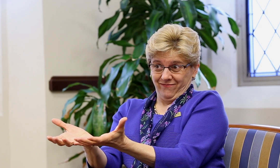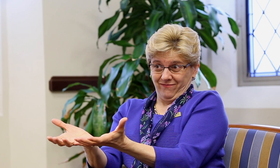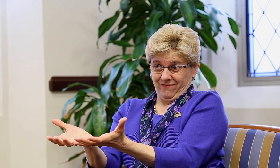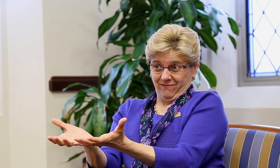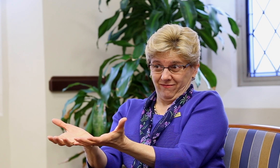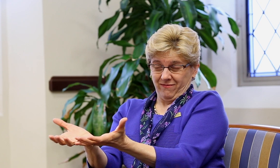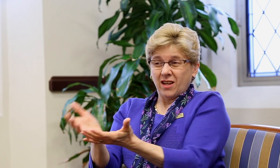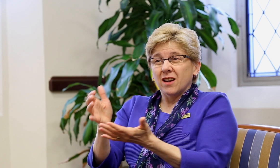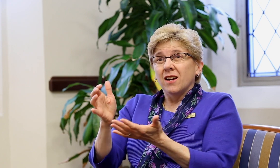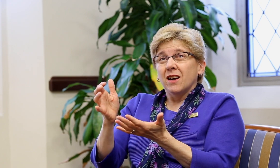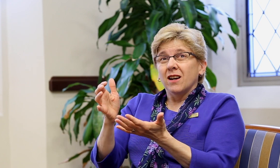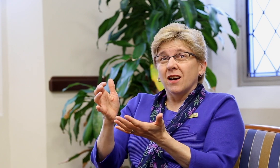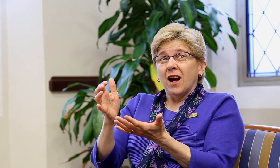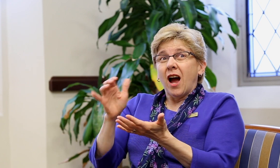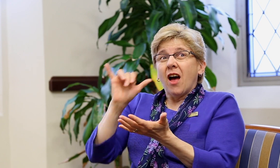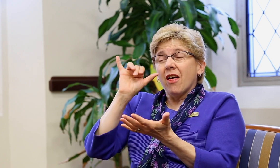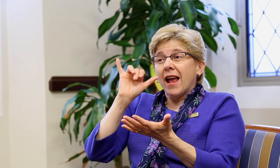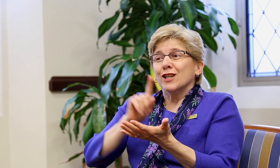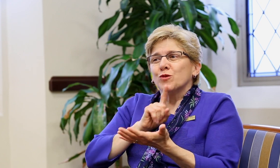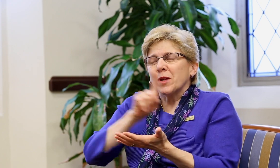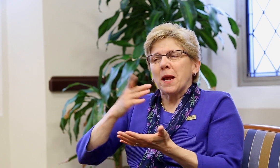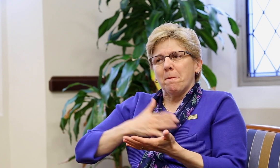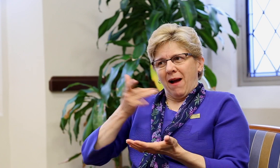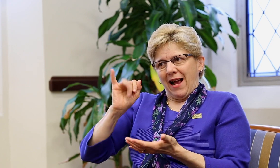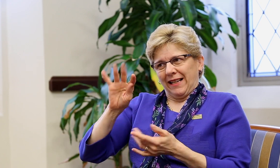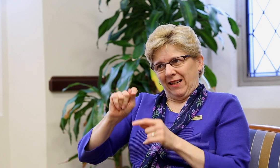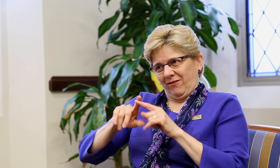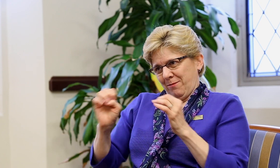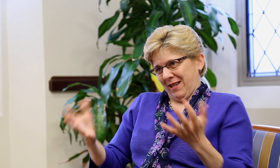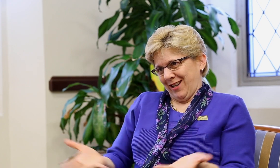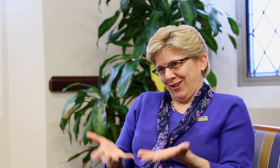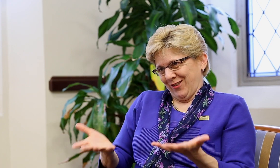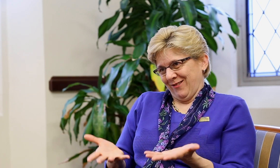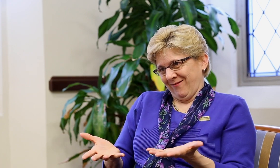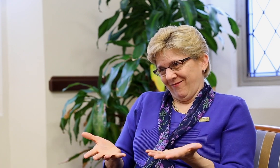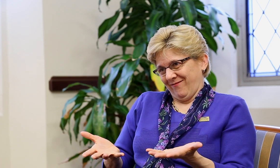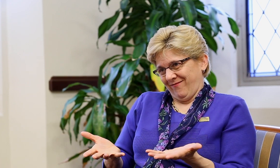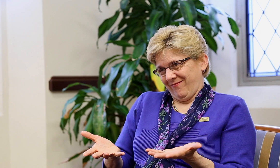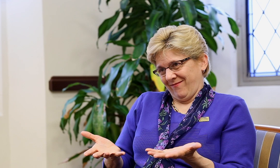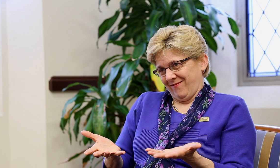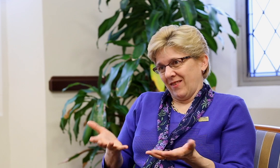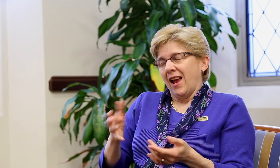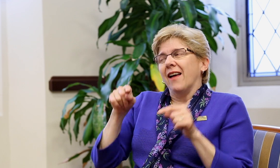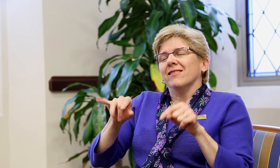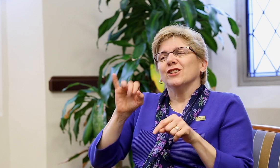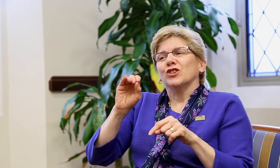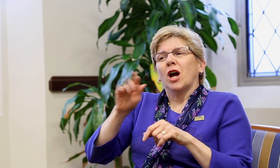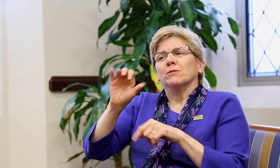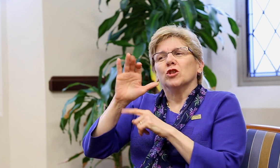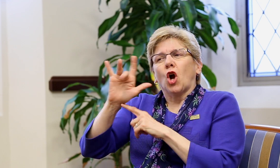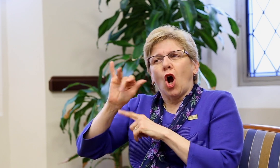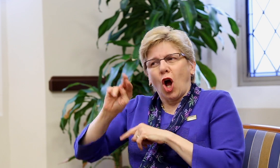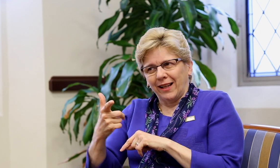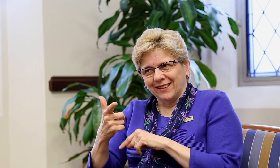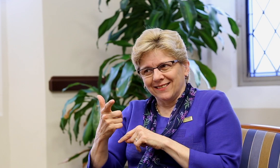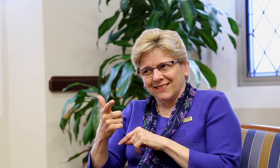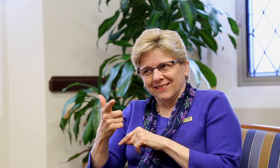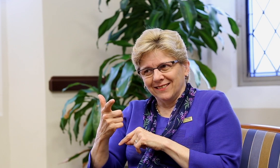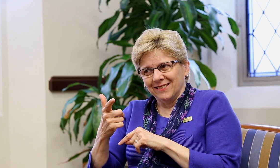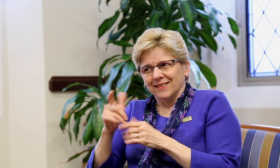community is something that I learned about early on. And it is indeed my gift to be here in this position. This is not a job. It's a calling.